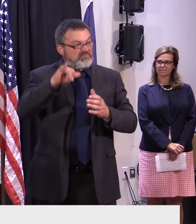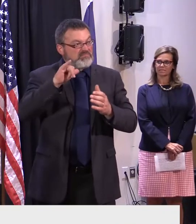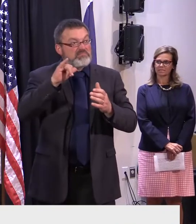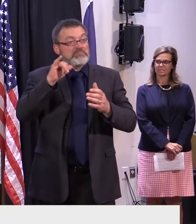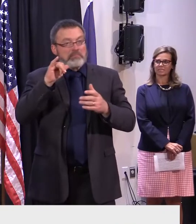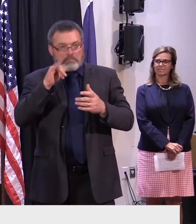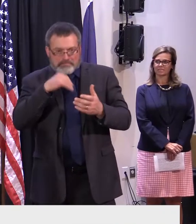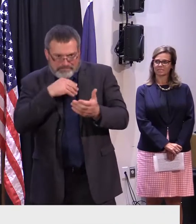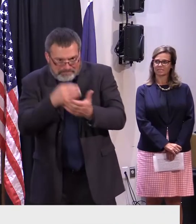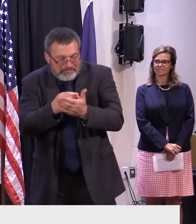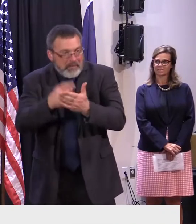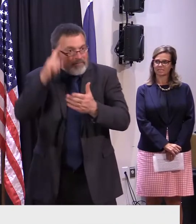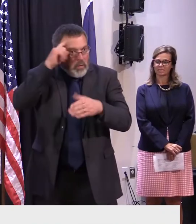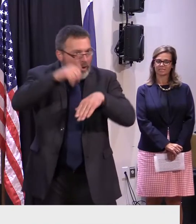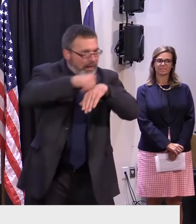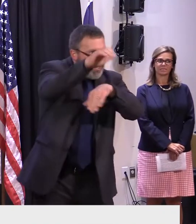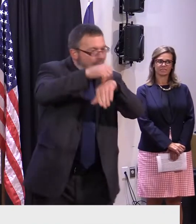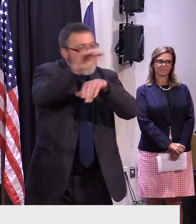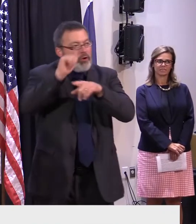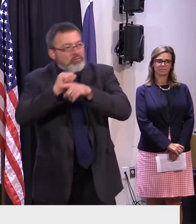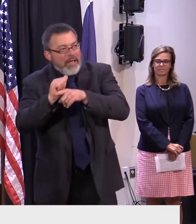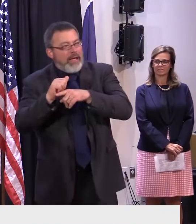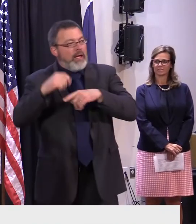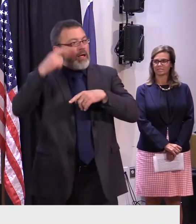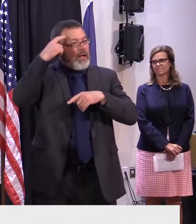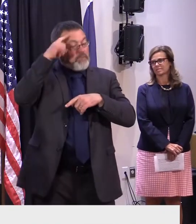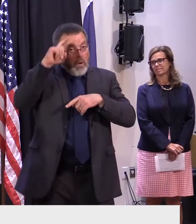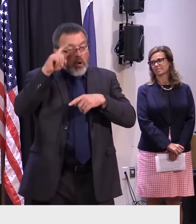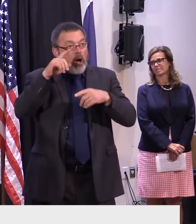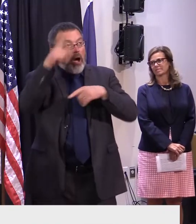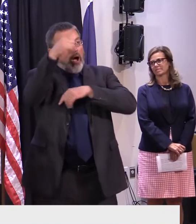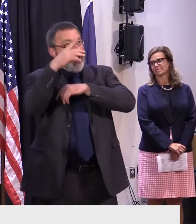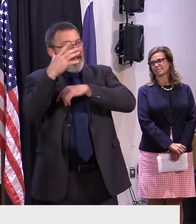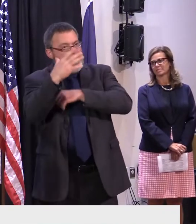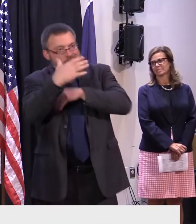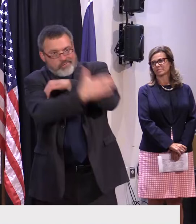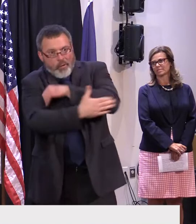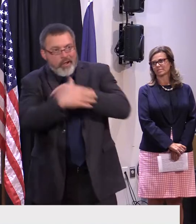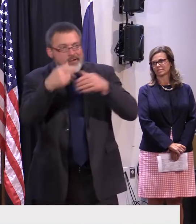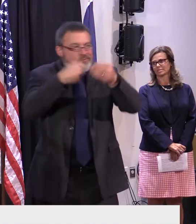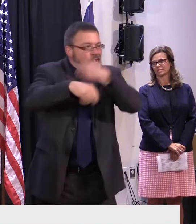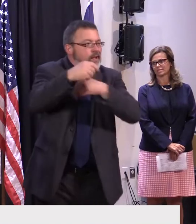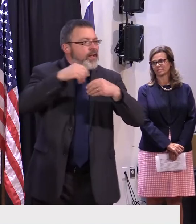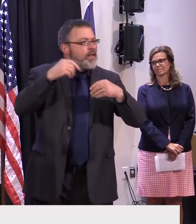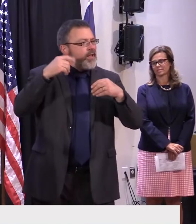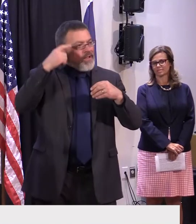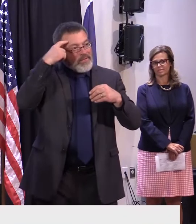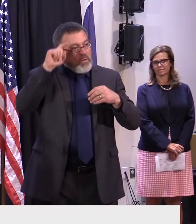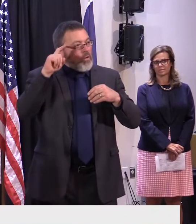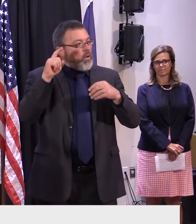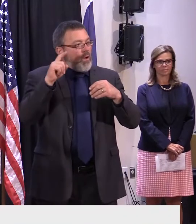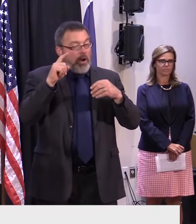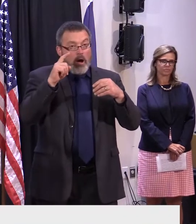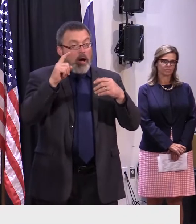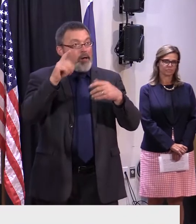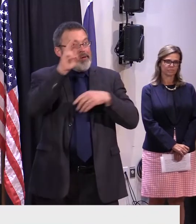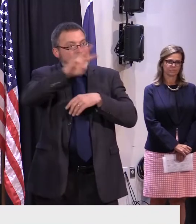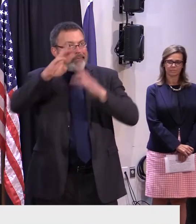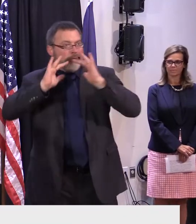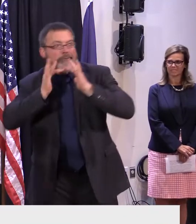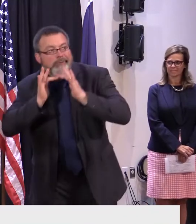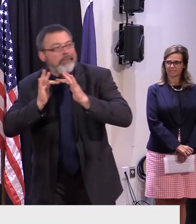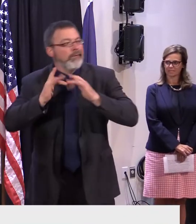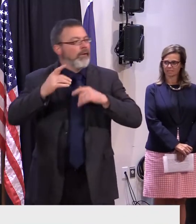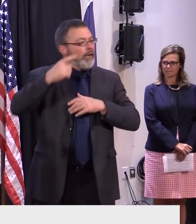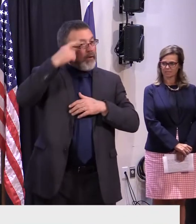compliance, foreign trade missions, trade shows, and developing company websites and advertising to help them in